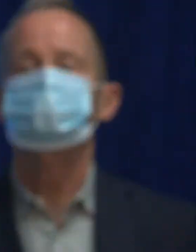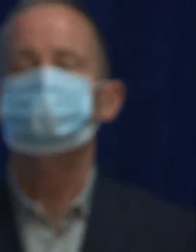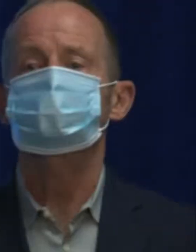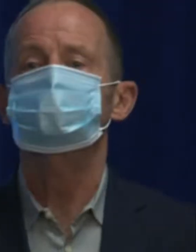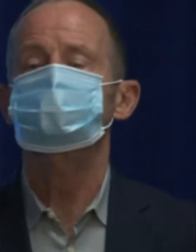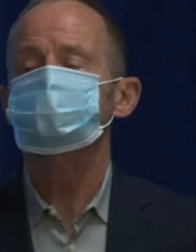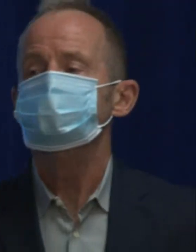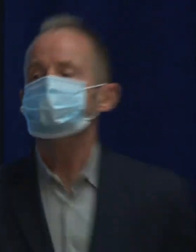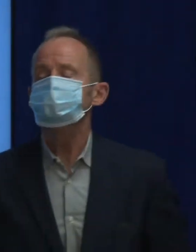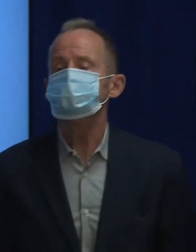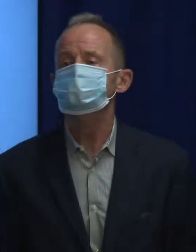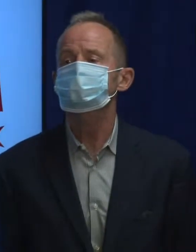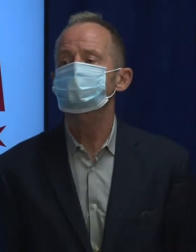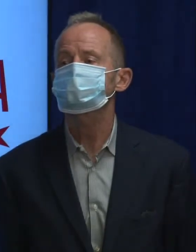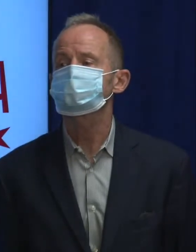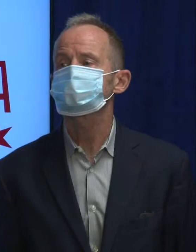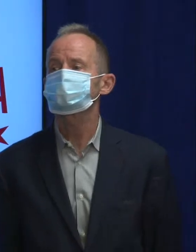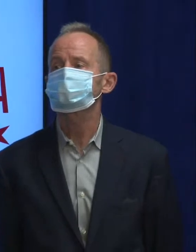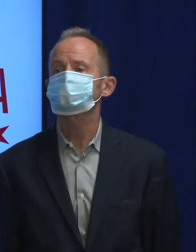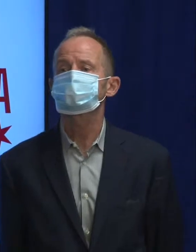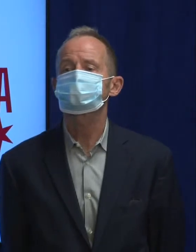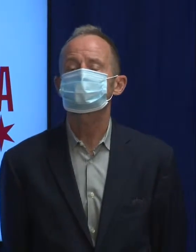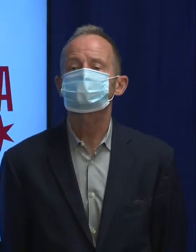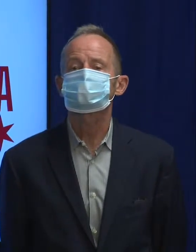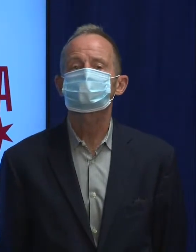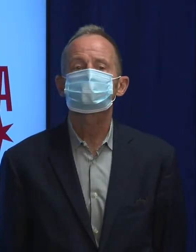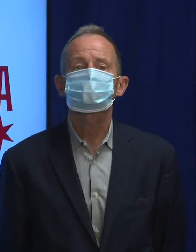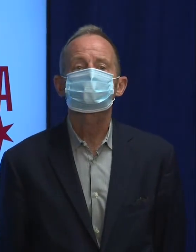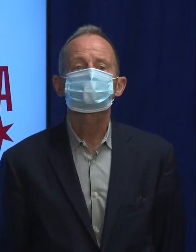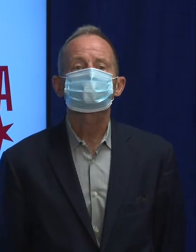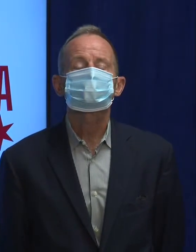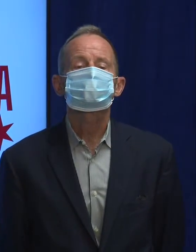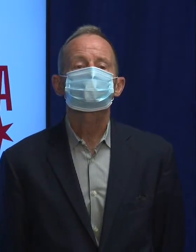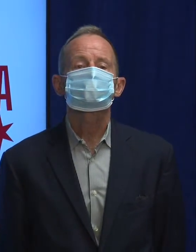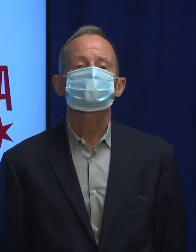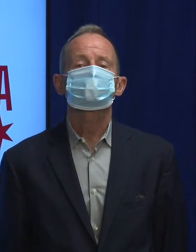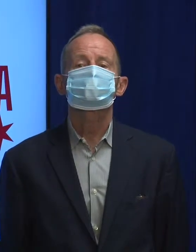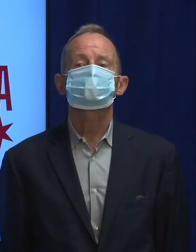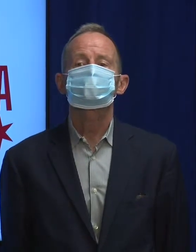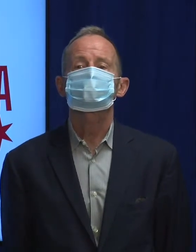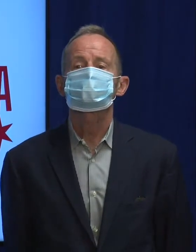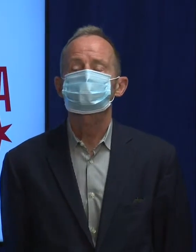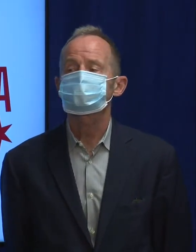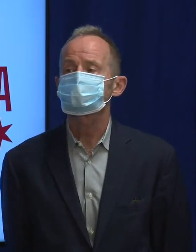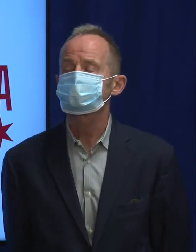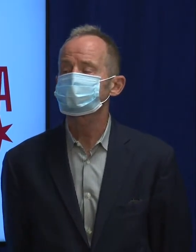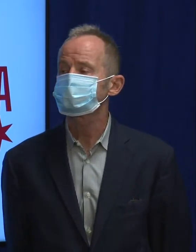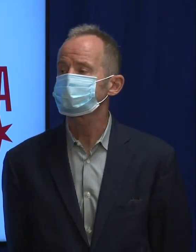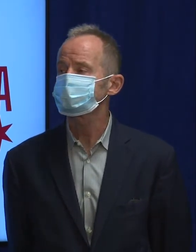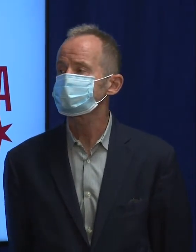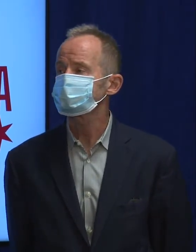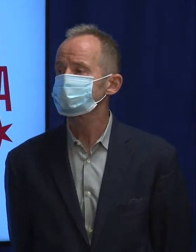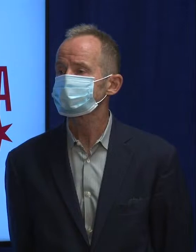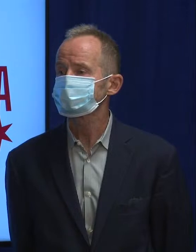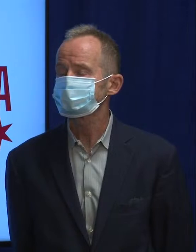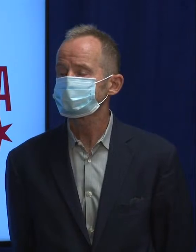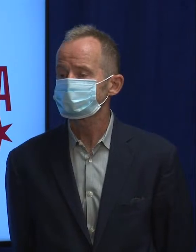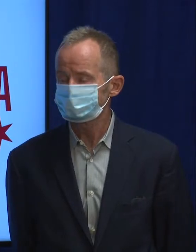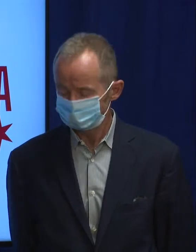identificados como infectados con la virula del mono también se le conoce como el